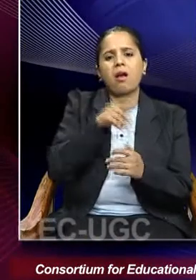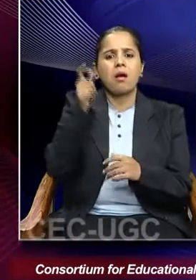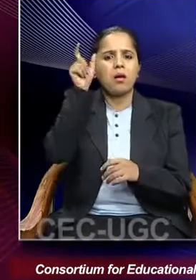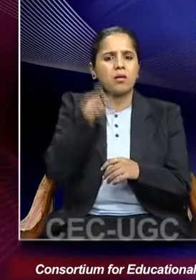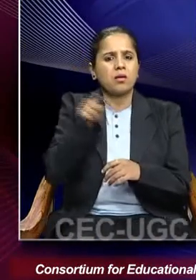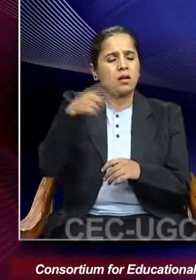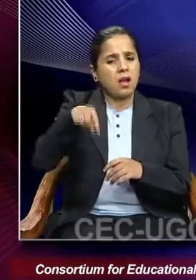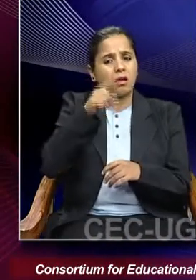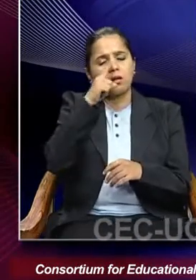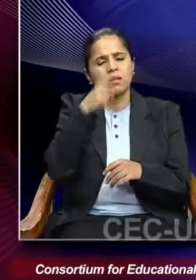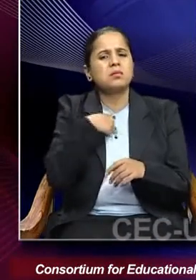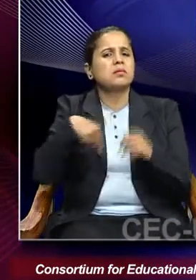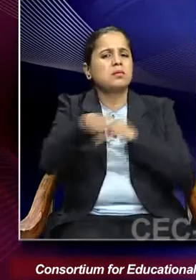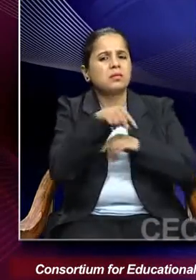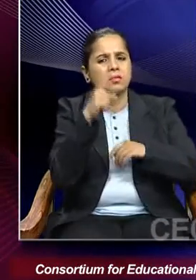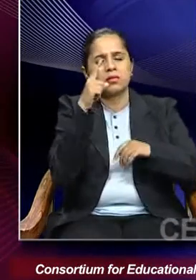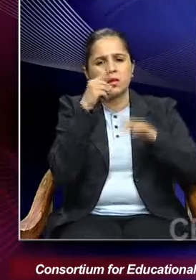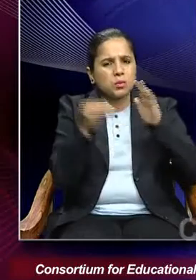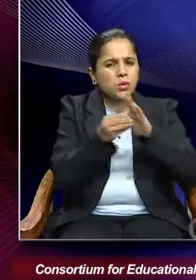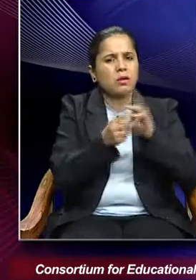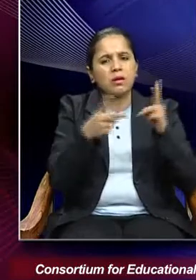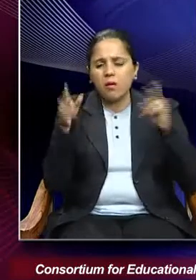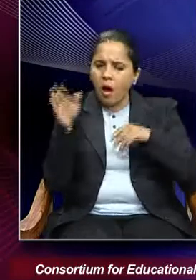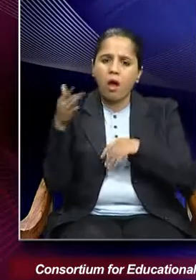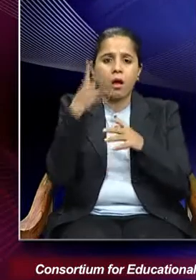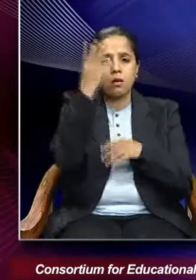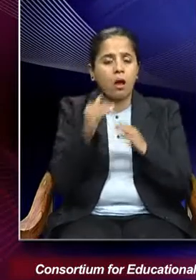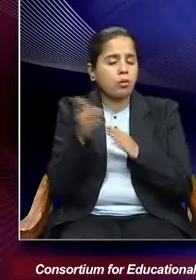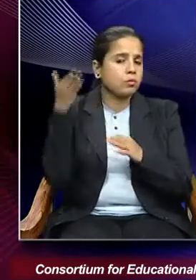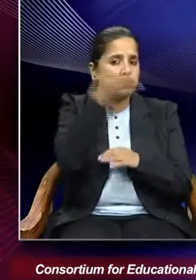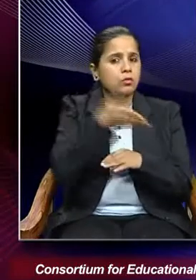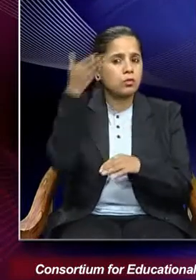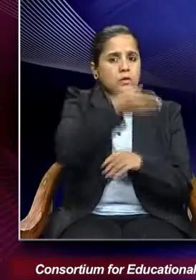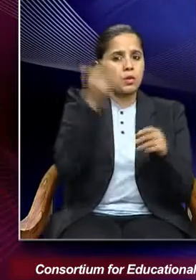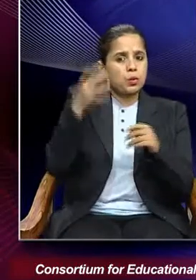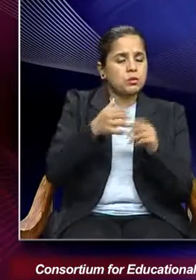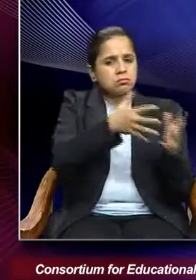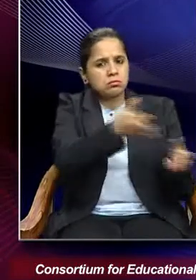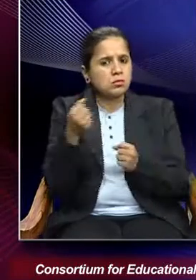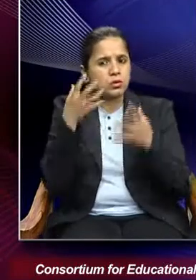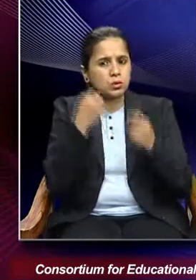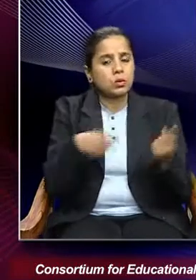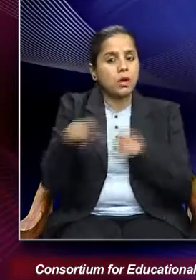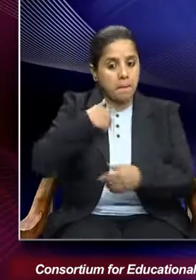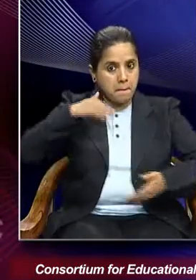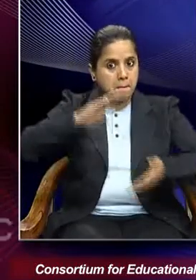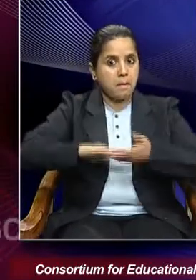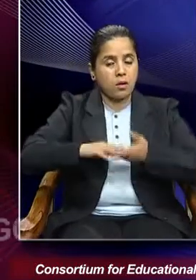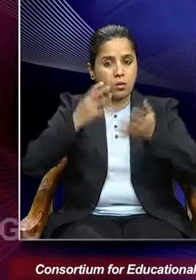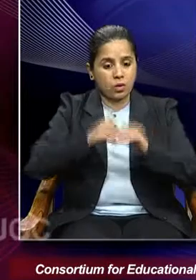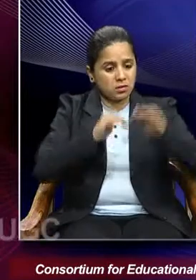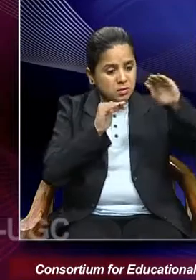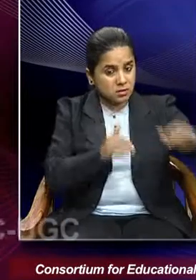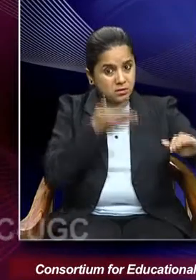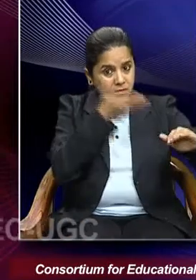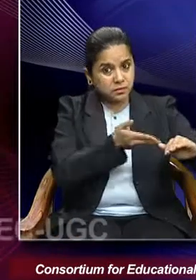prostitutes coming to his room at night and tried to consummate his marriage with a child